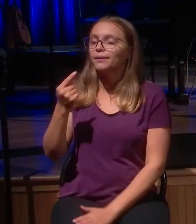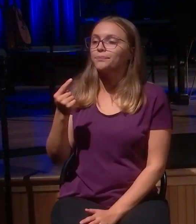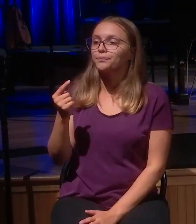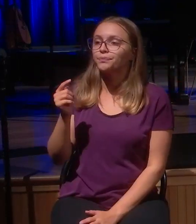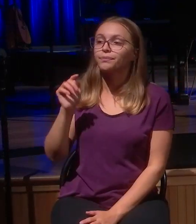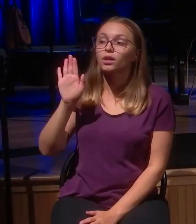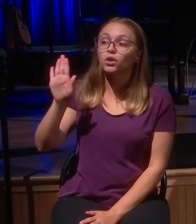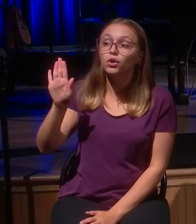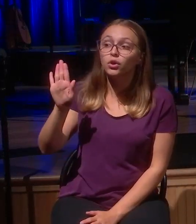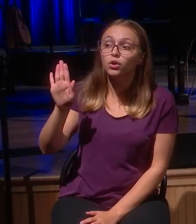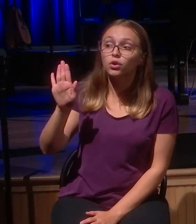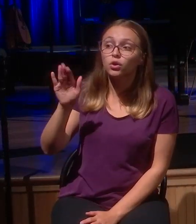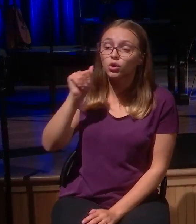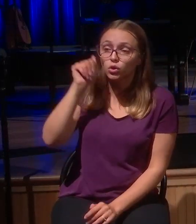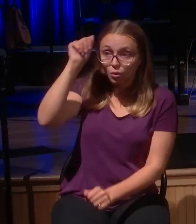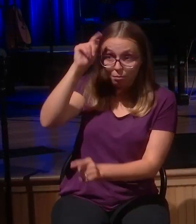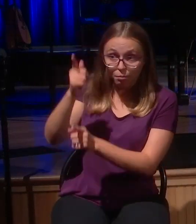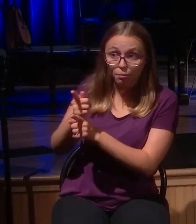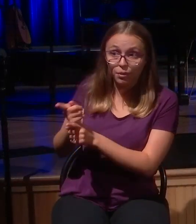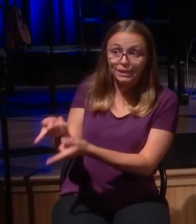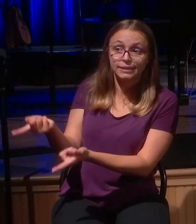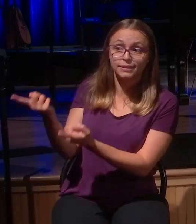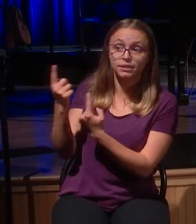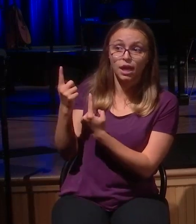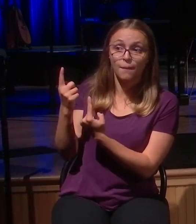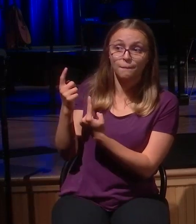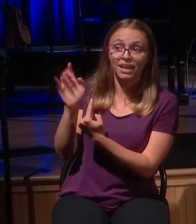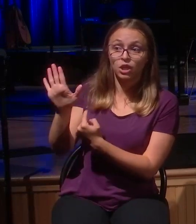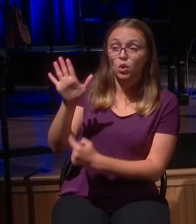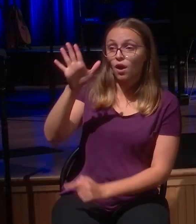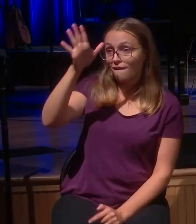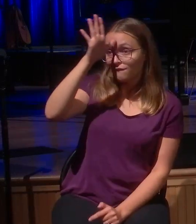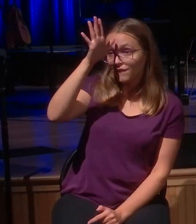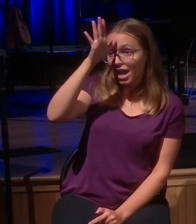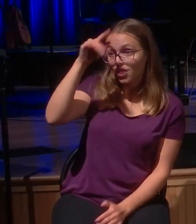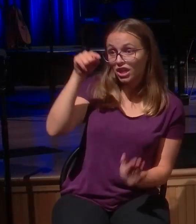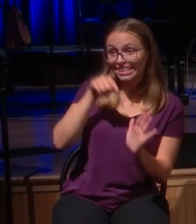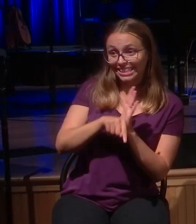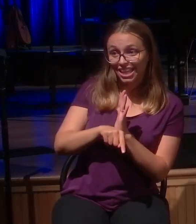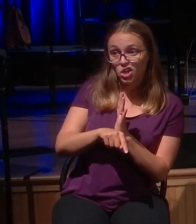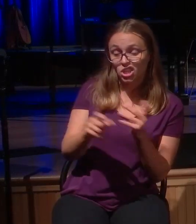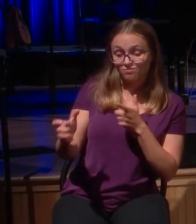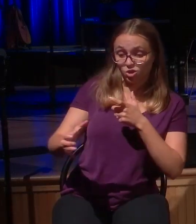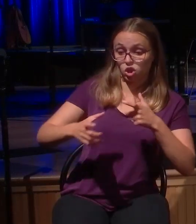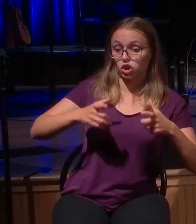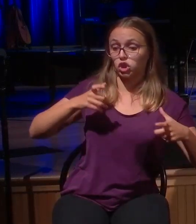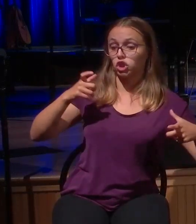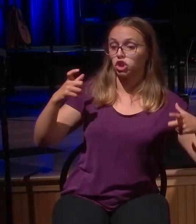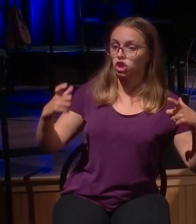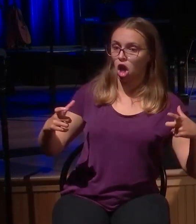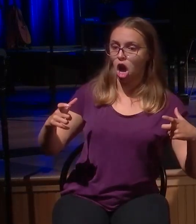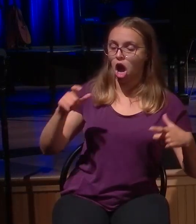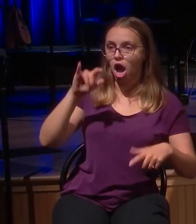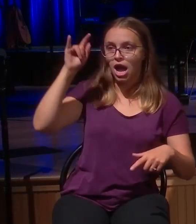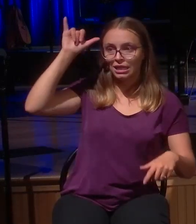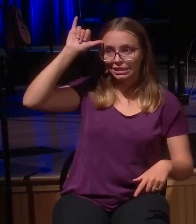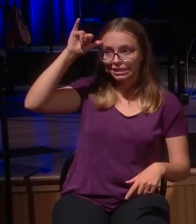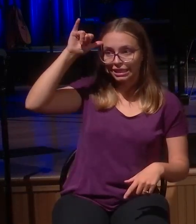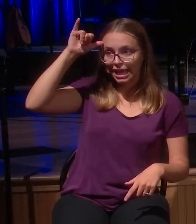your brother has come. And your father has killed the fattened calf because he, the father, has what?